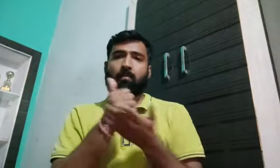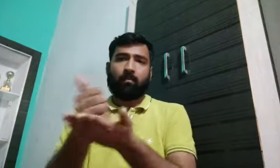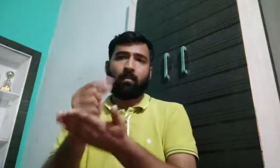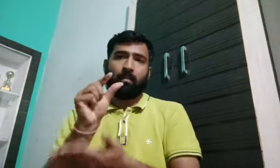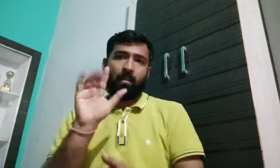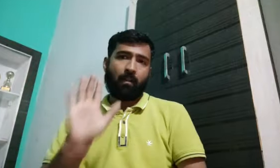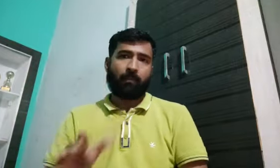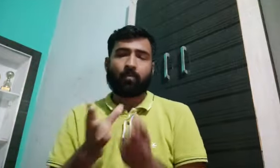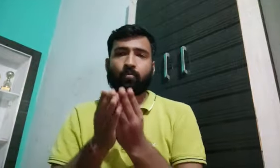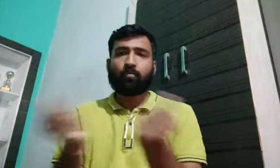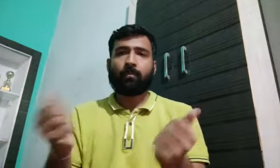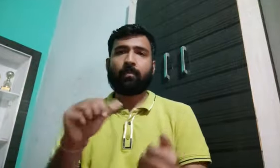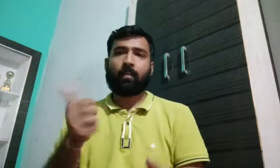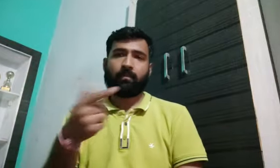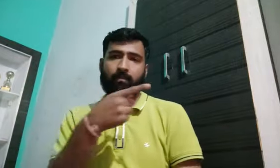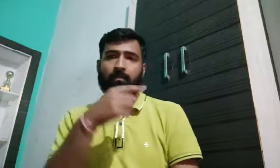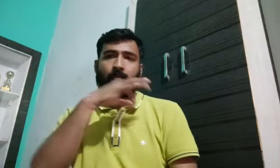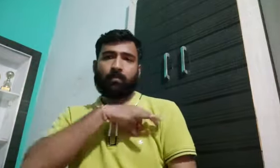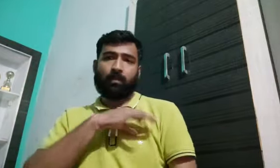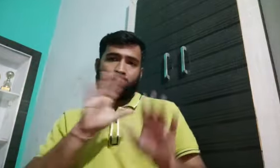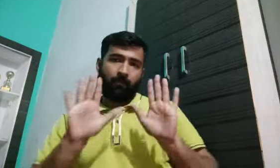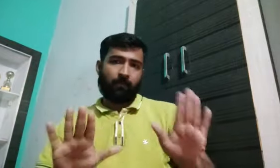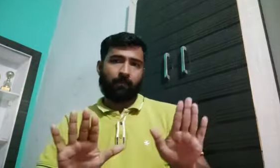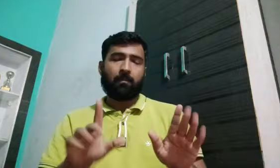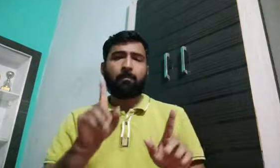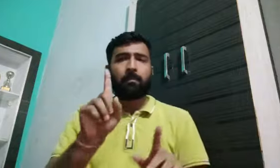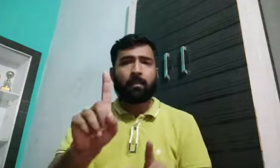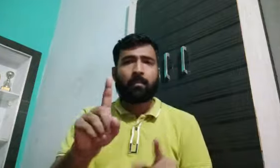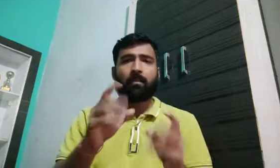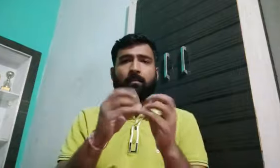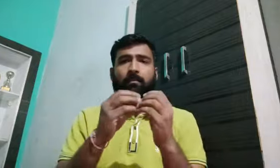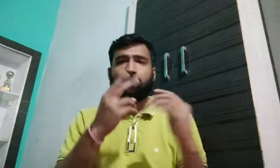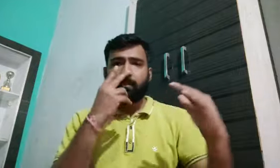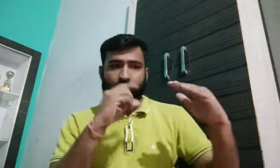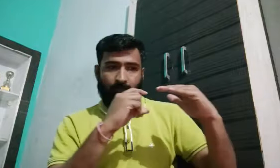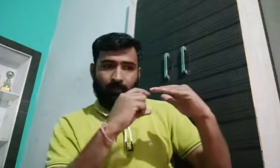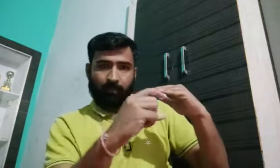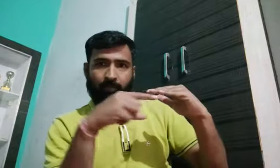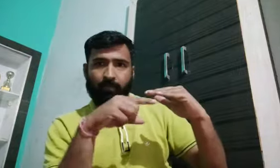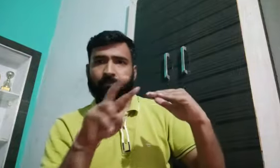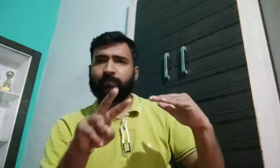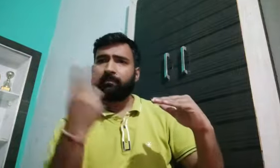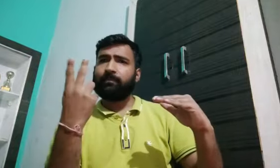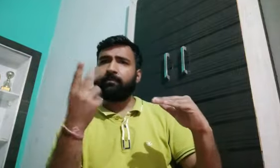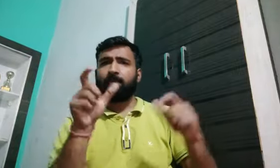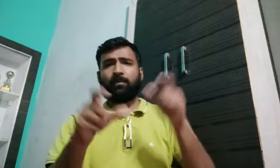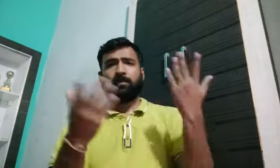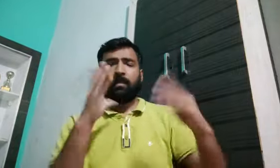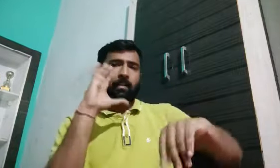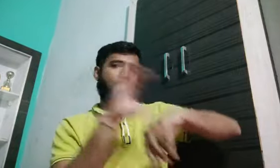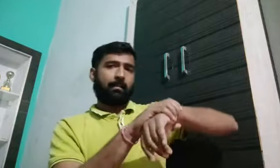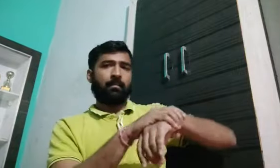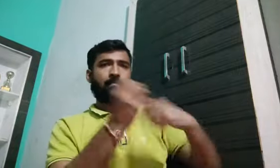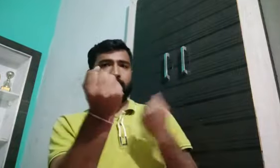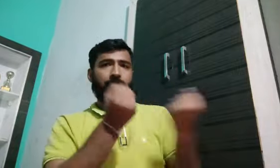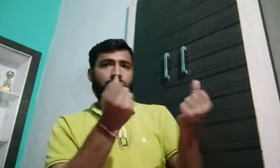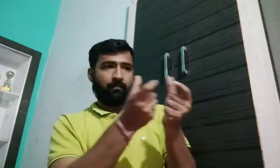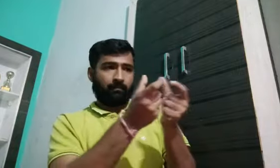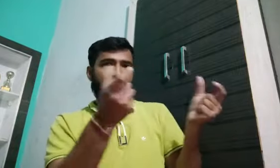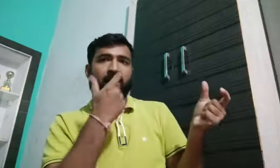ceiling, go to ceiling, you the hipster's favorite job! Hmm, hipster's favorite job! No, no,